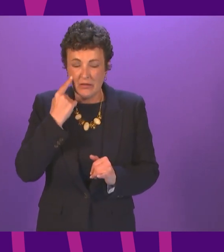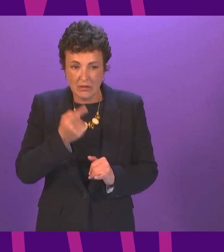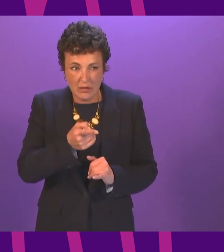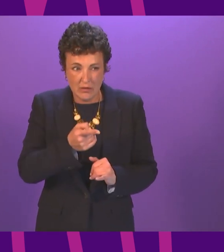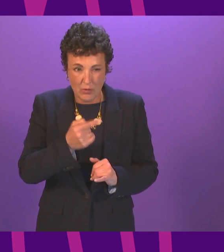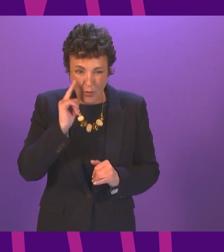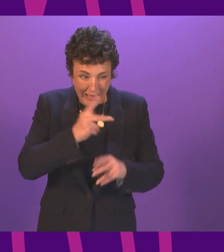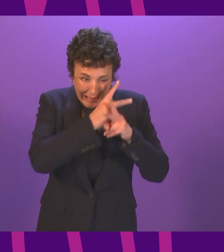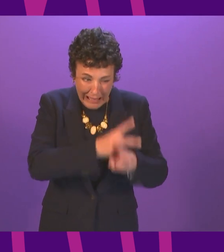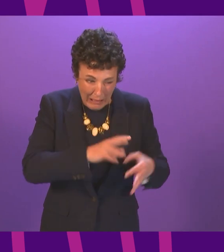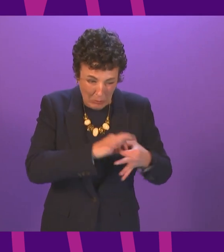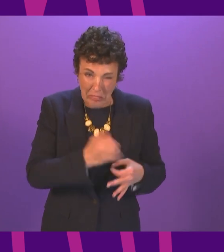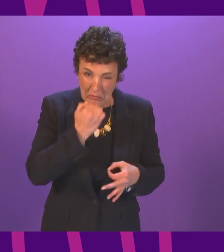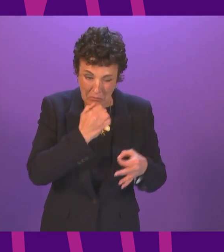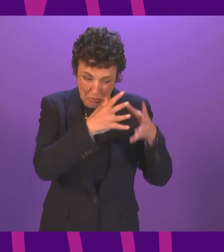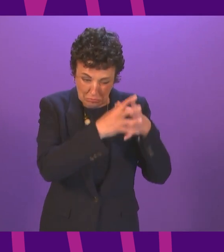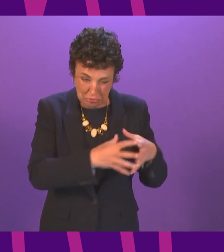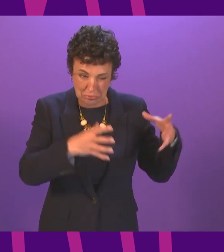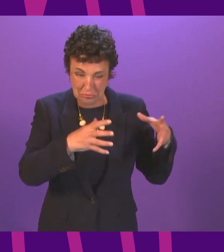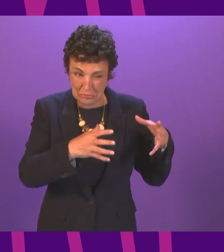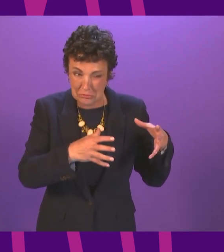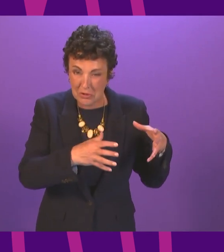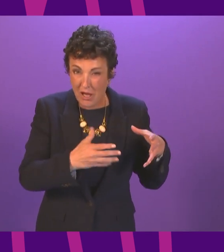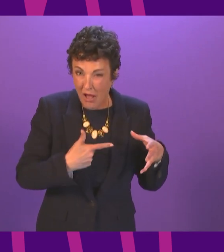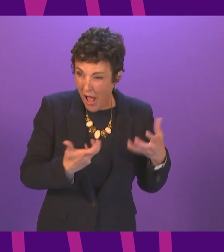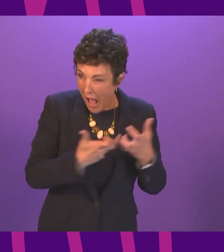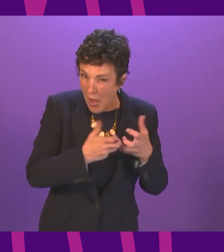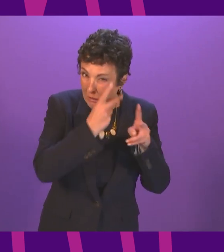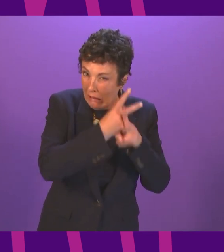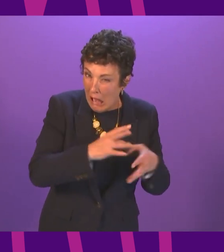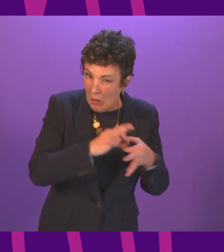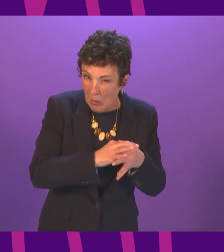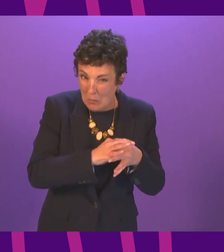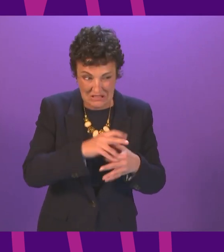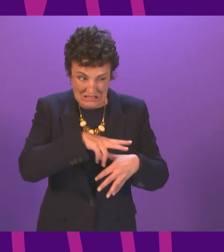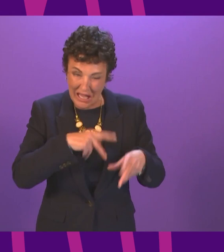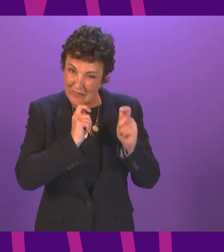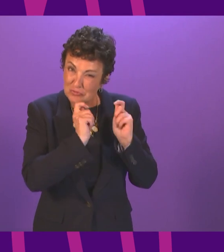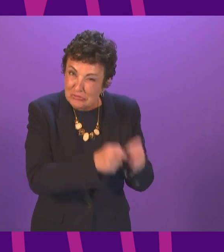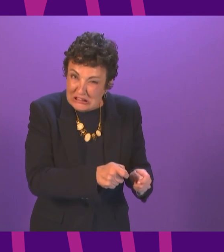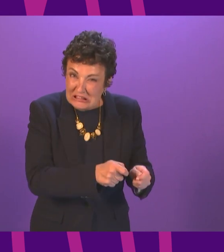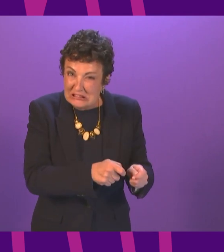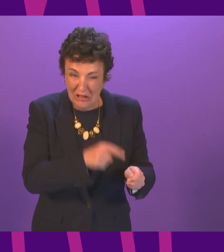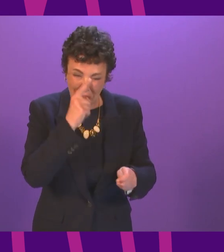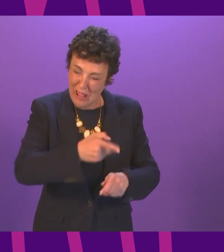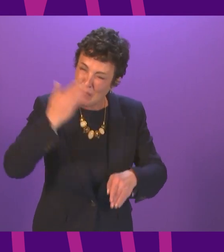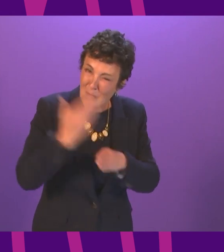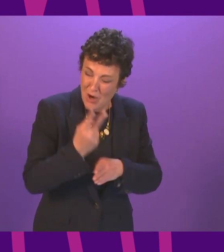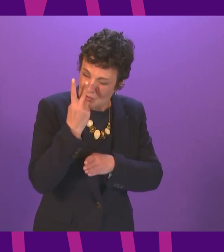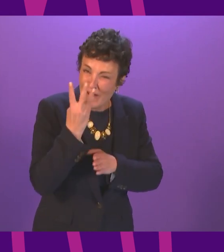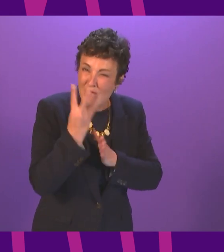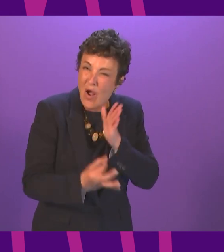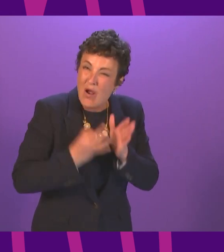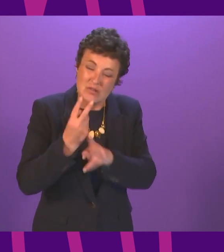within our care homes the way that our older people and care home staff were treated who worked round the clock